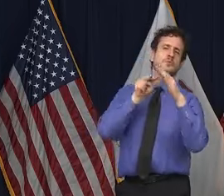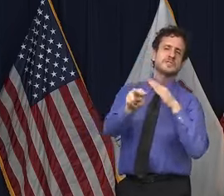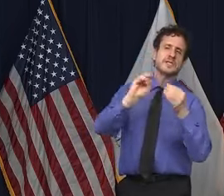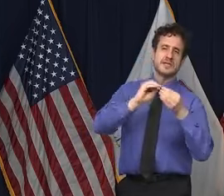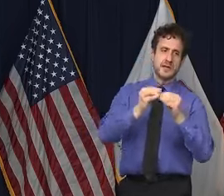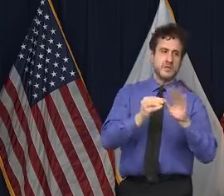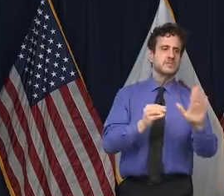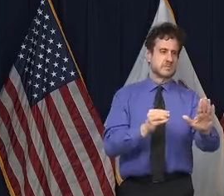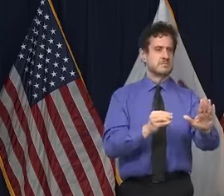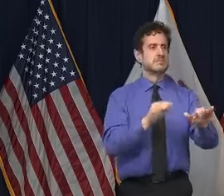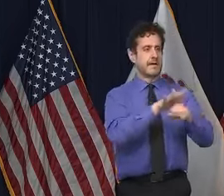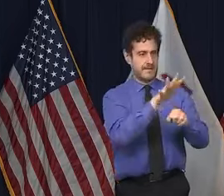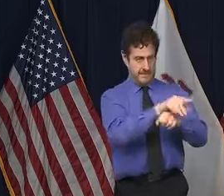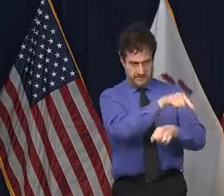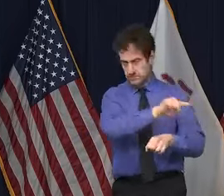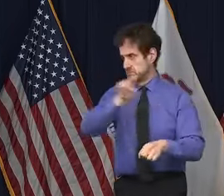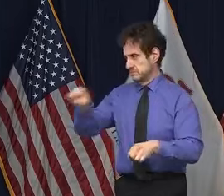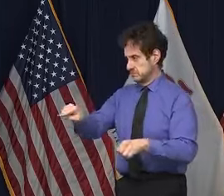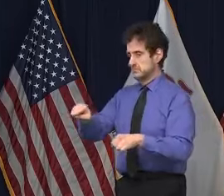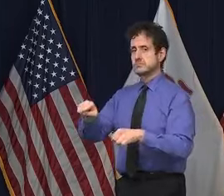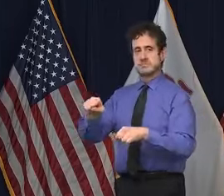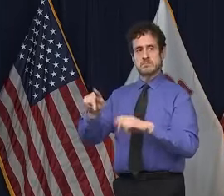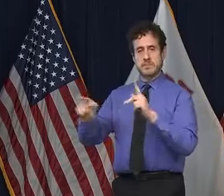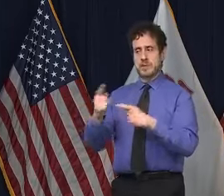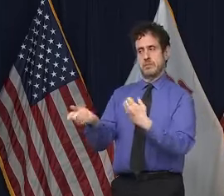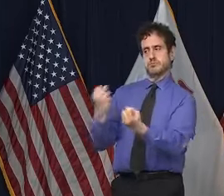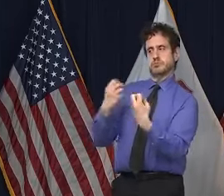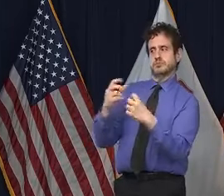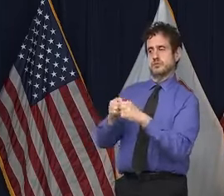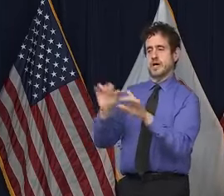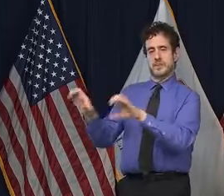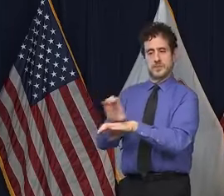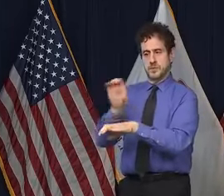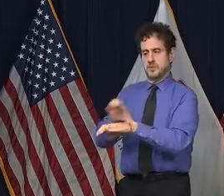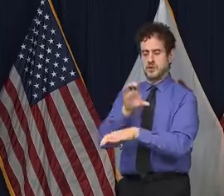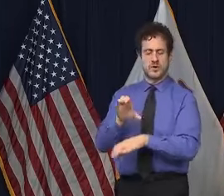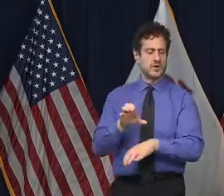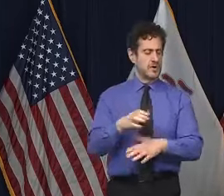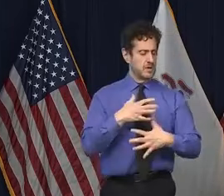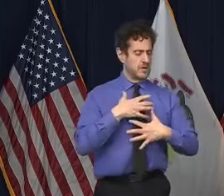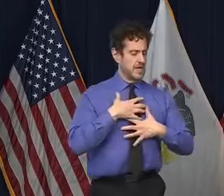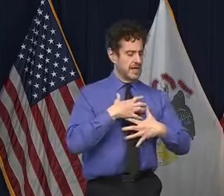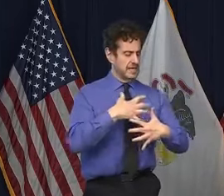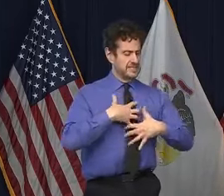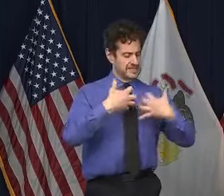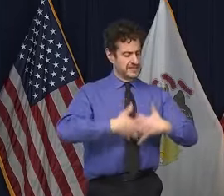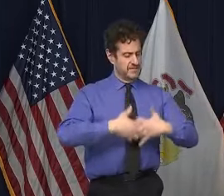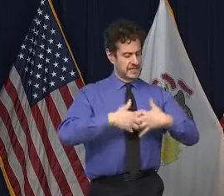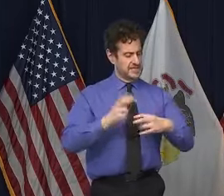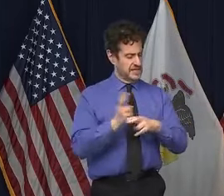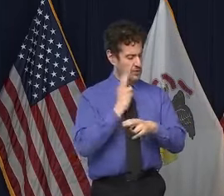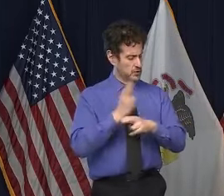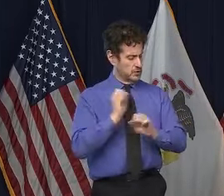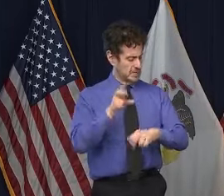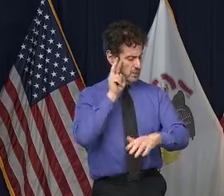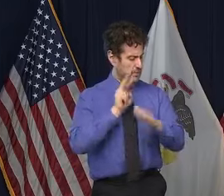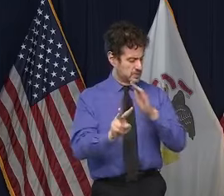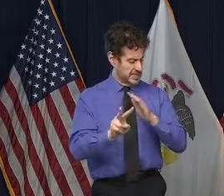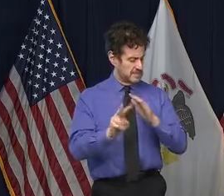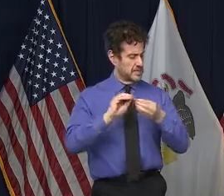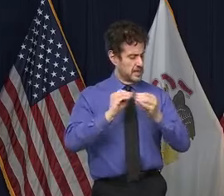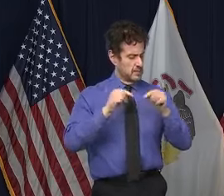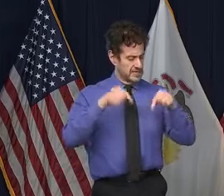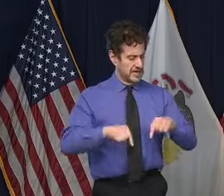All right, guys, we've got to get online. John O'Connor from the AP. To what extent does ventilator use predict deaths? Are there statistics here in the state or